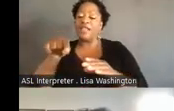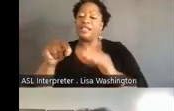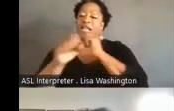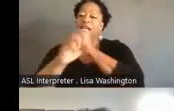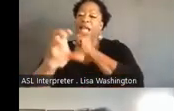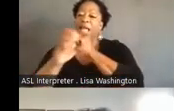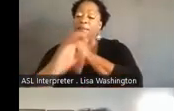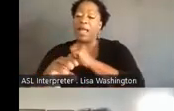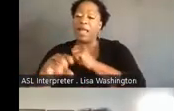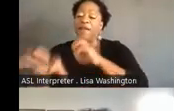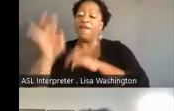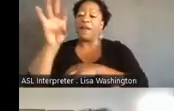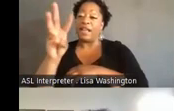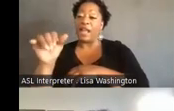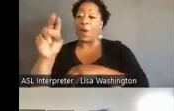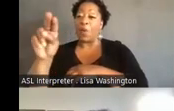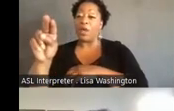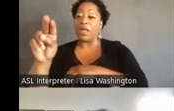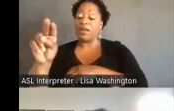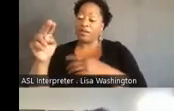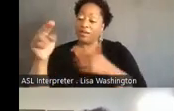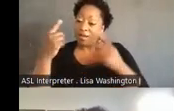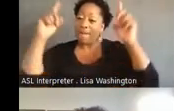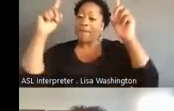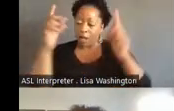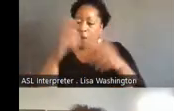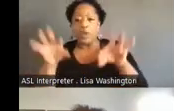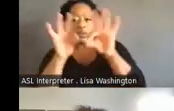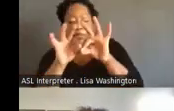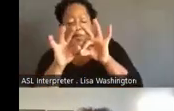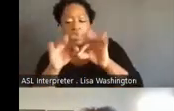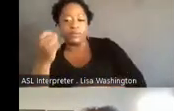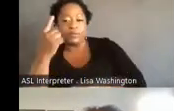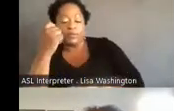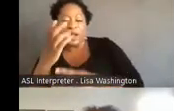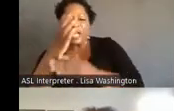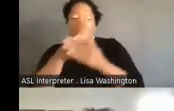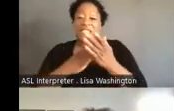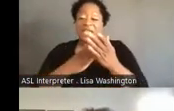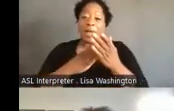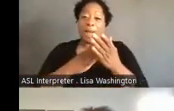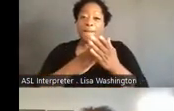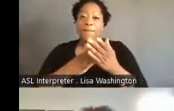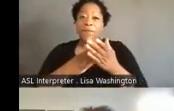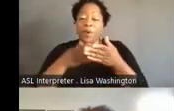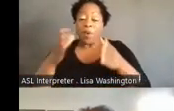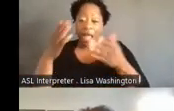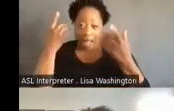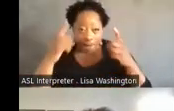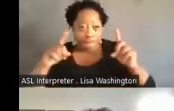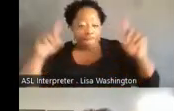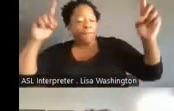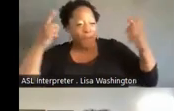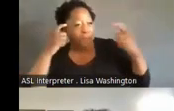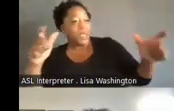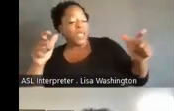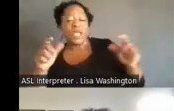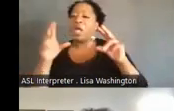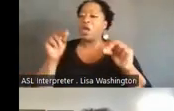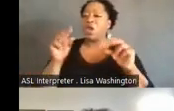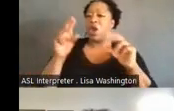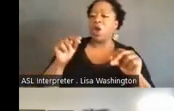important. And I should note we did not win in some spectacular way, we won because we